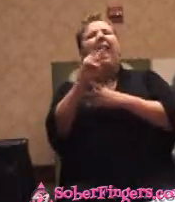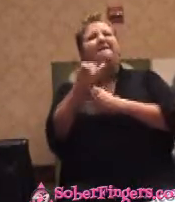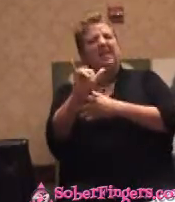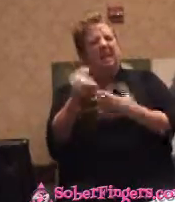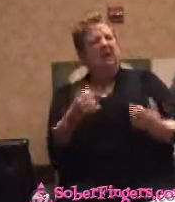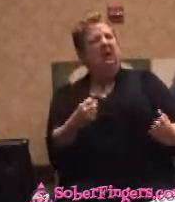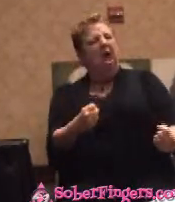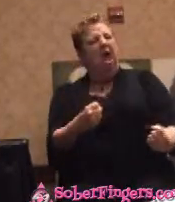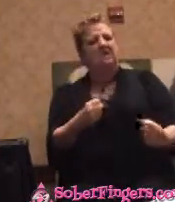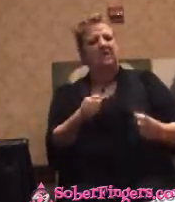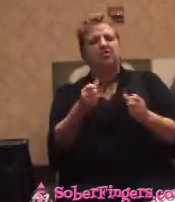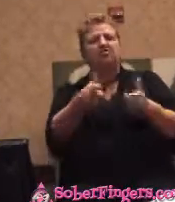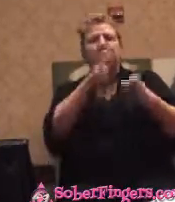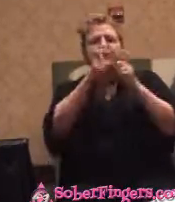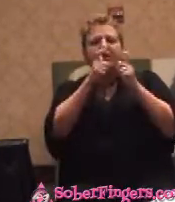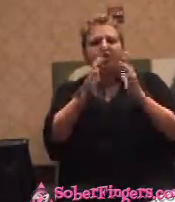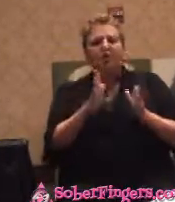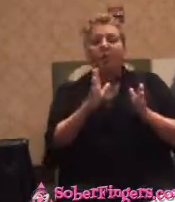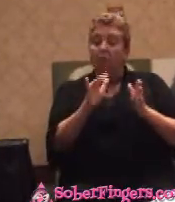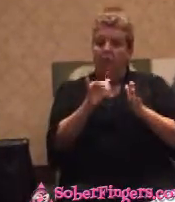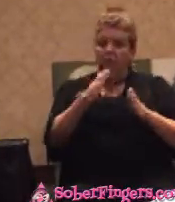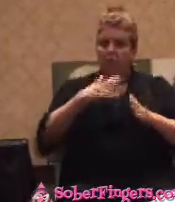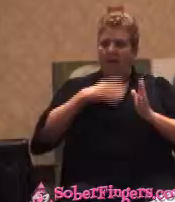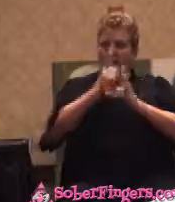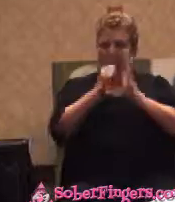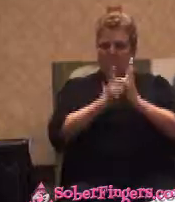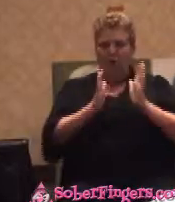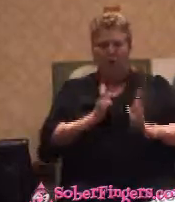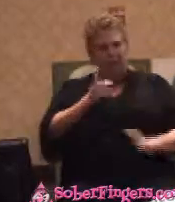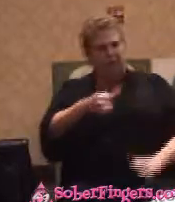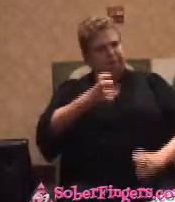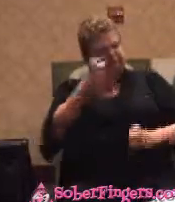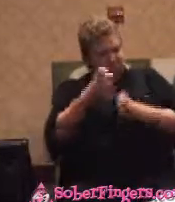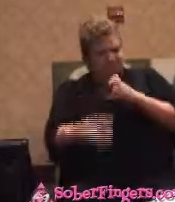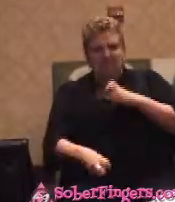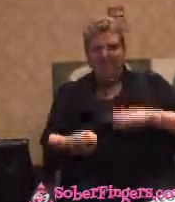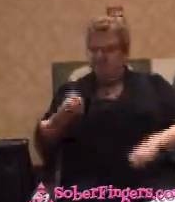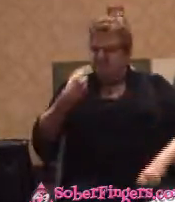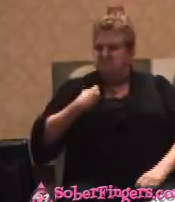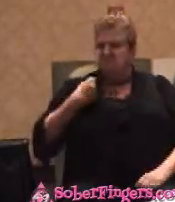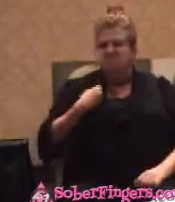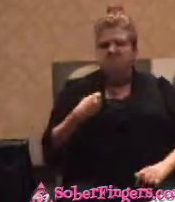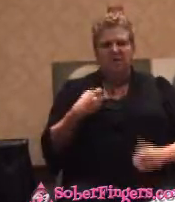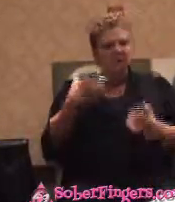I'm a pretty tough character. Went in some lawsuits. Getting promoted every year.